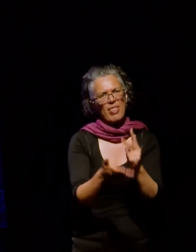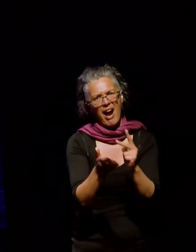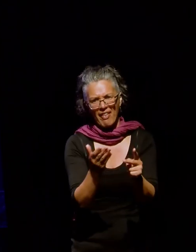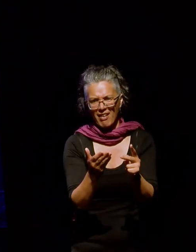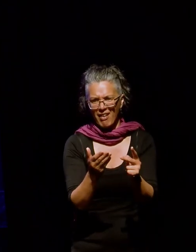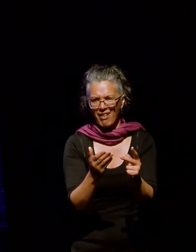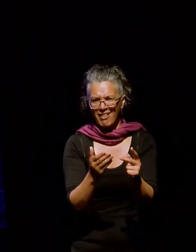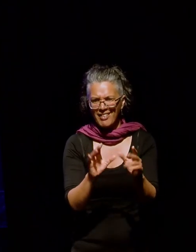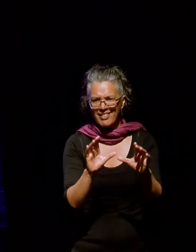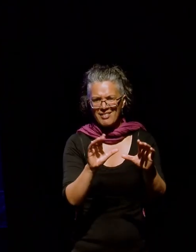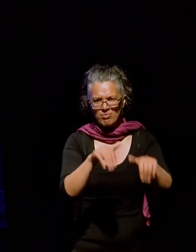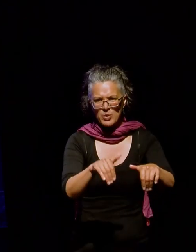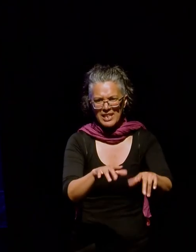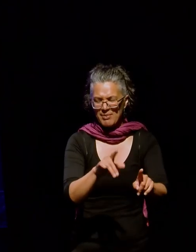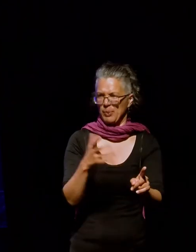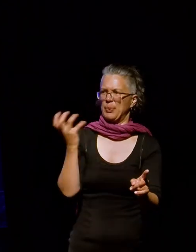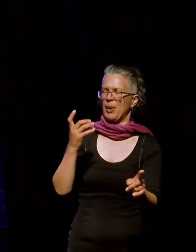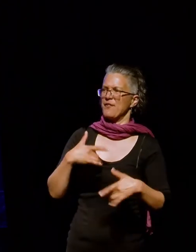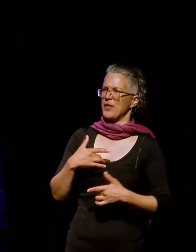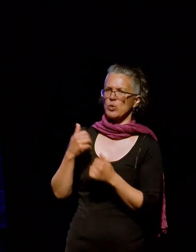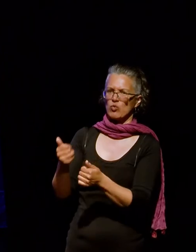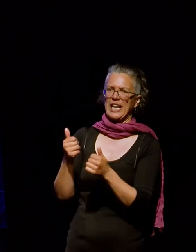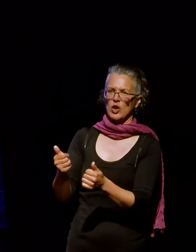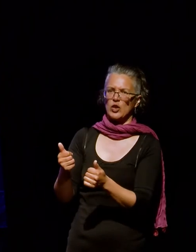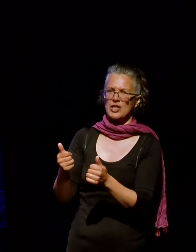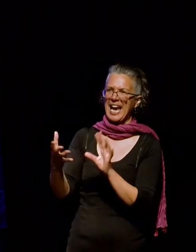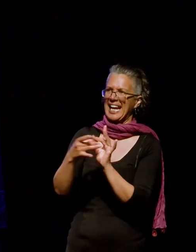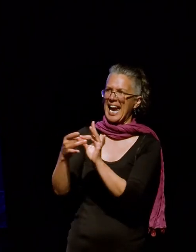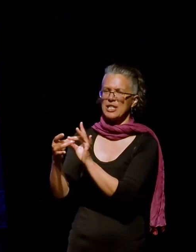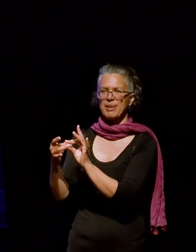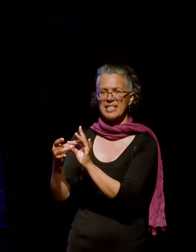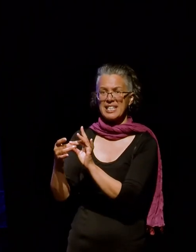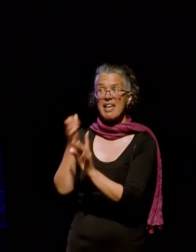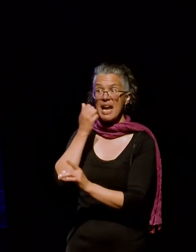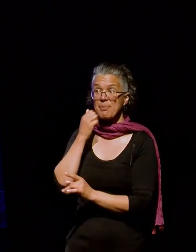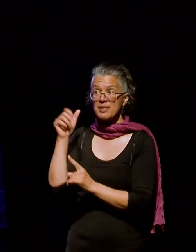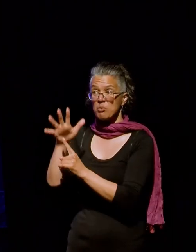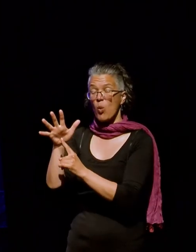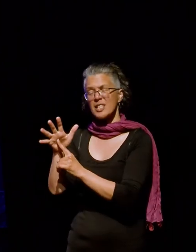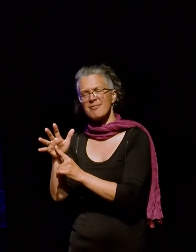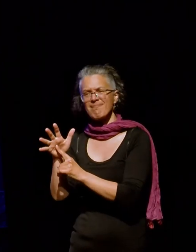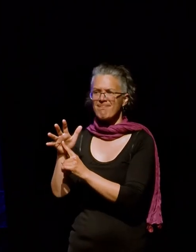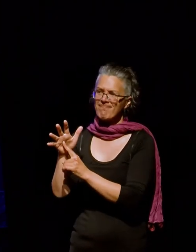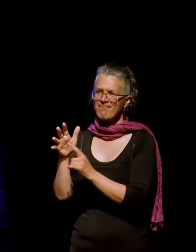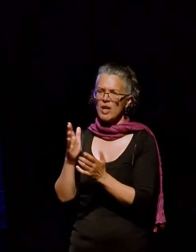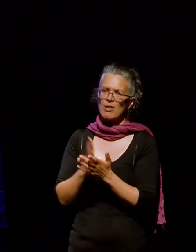social media teams. So that felt really good. But for me, it wasn't about the numbers. It was more about, you know, a really